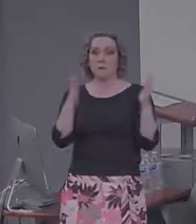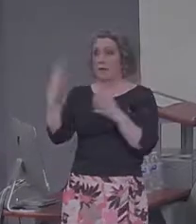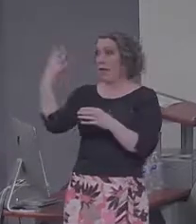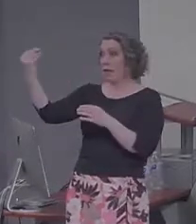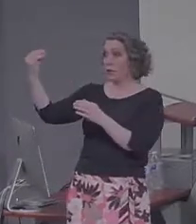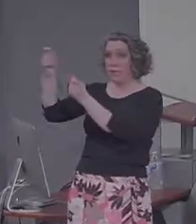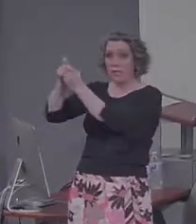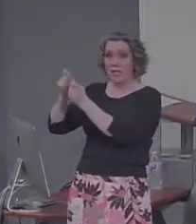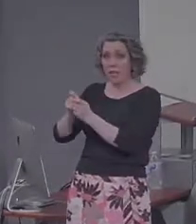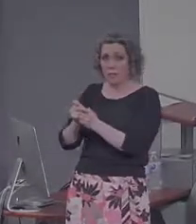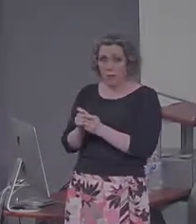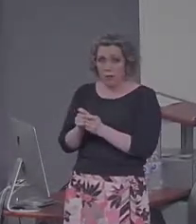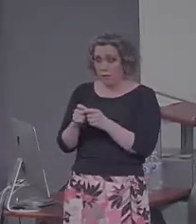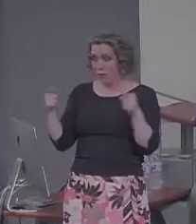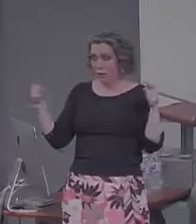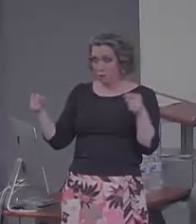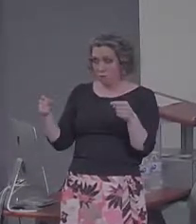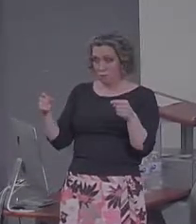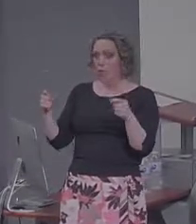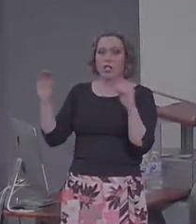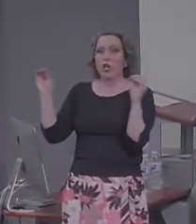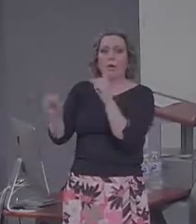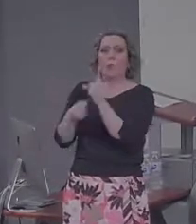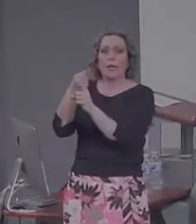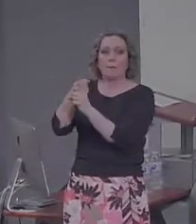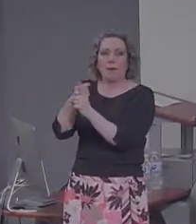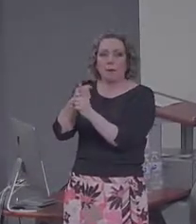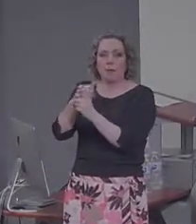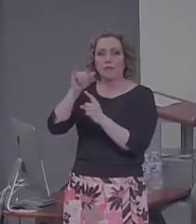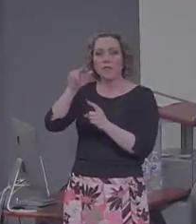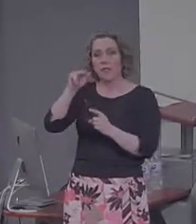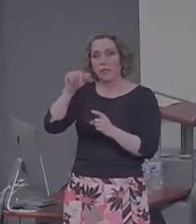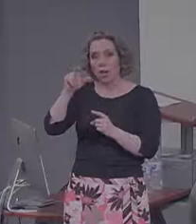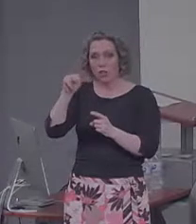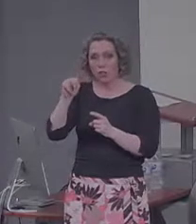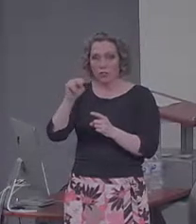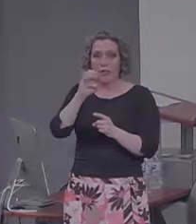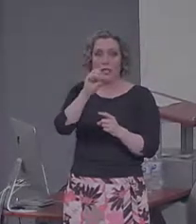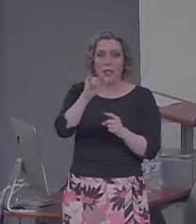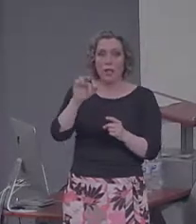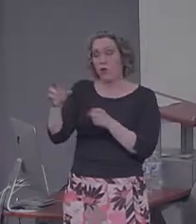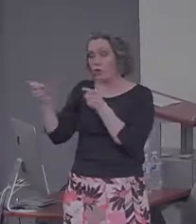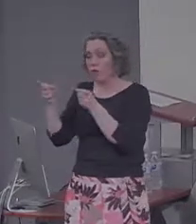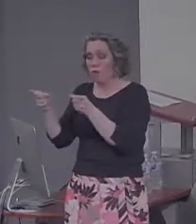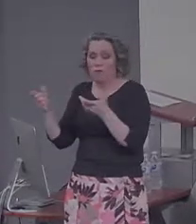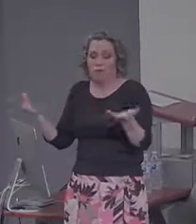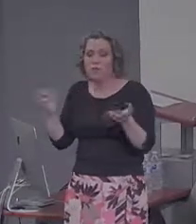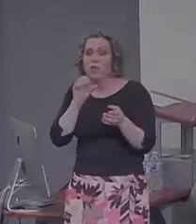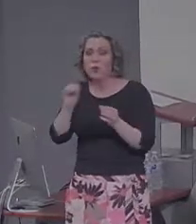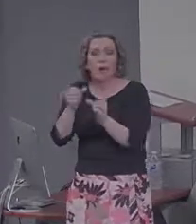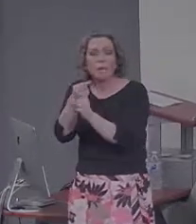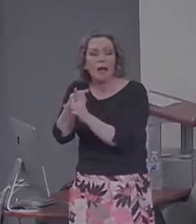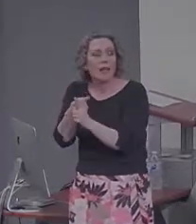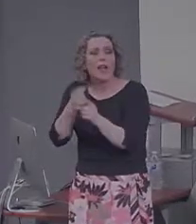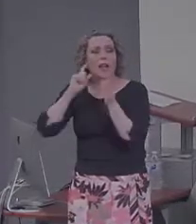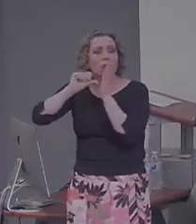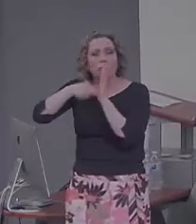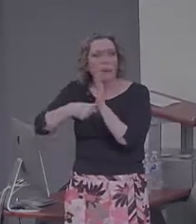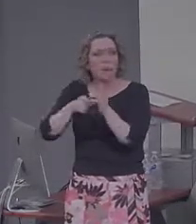of the induction on external details at all. So again, this just reinforces the point. It's not just that they produce more verbal